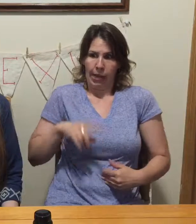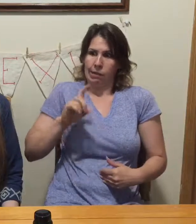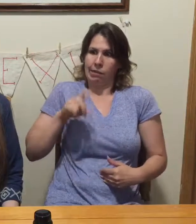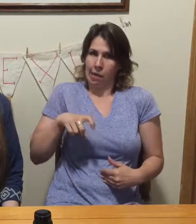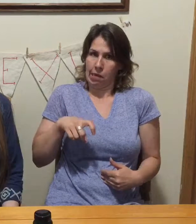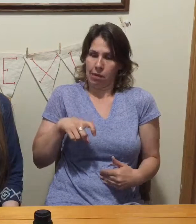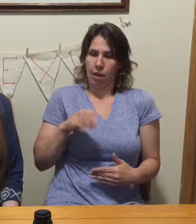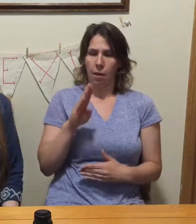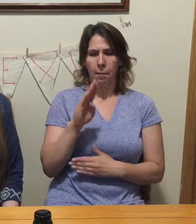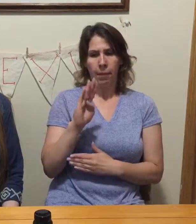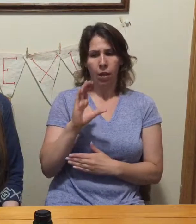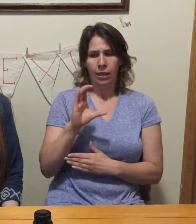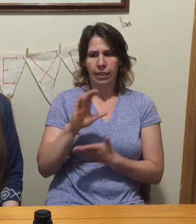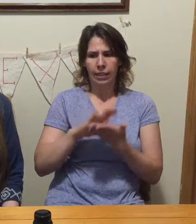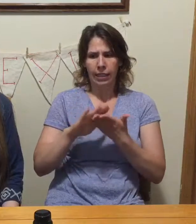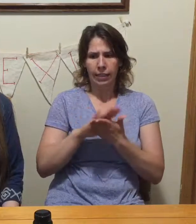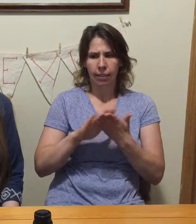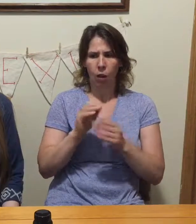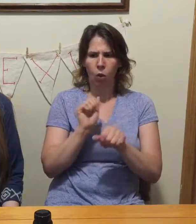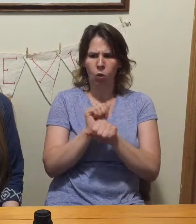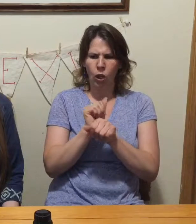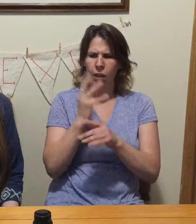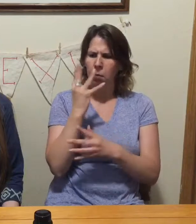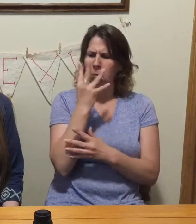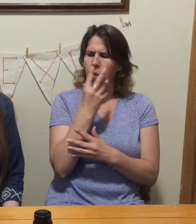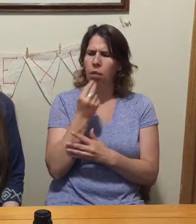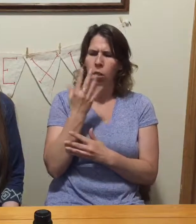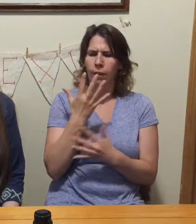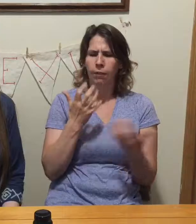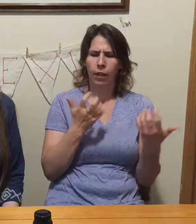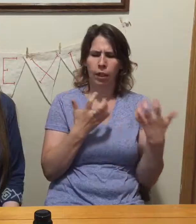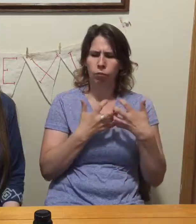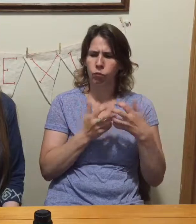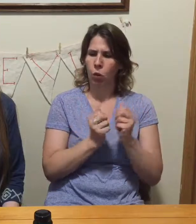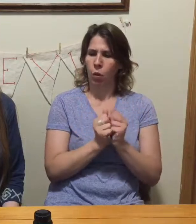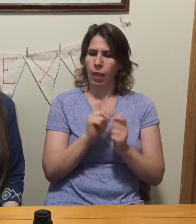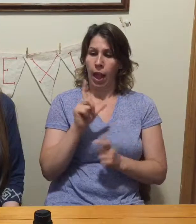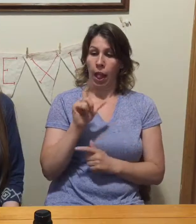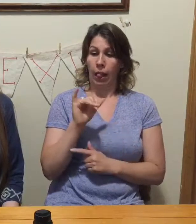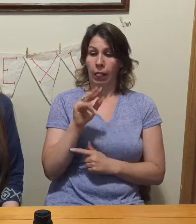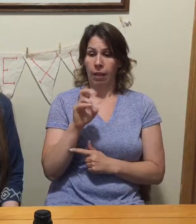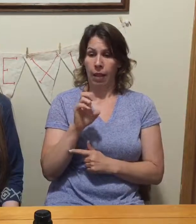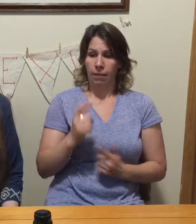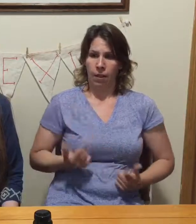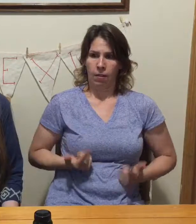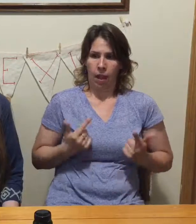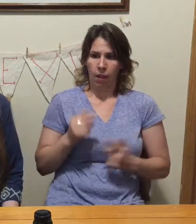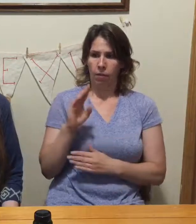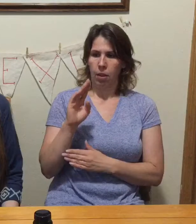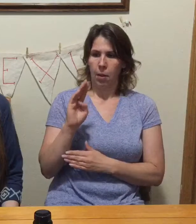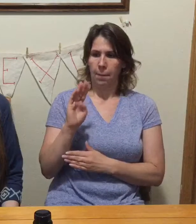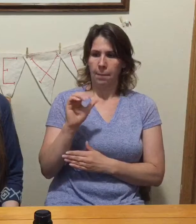BioCleanse works beautifully with the live bacteria and yeast in ProBio 5 for complete intestinal support.